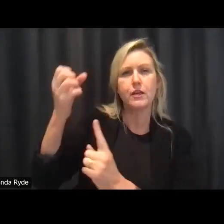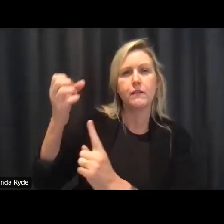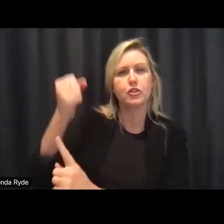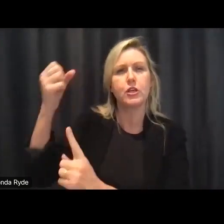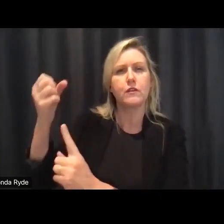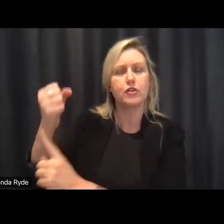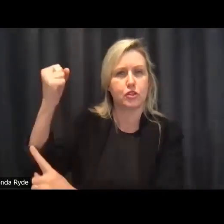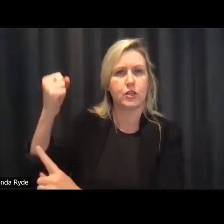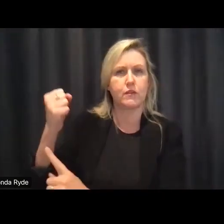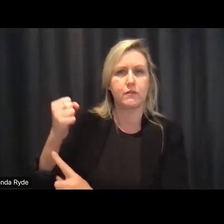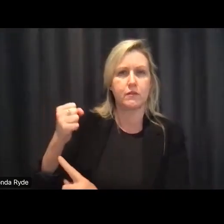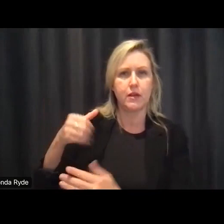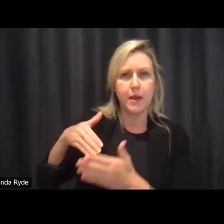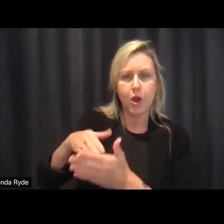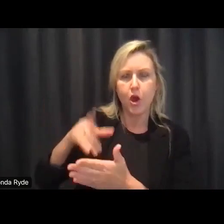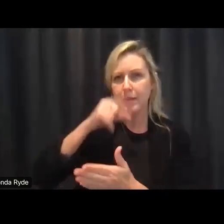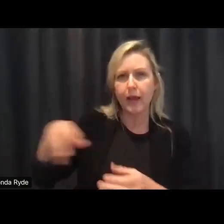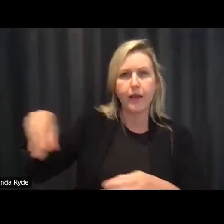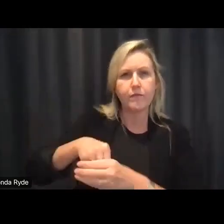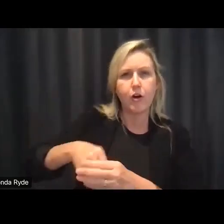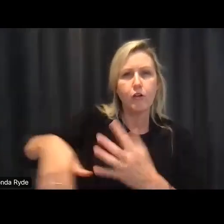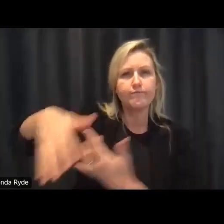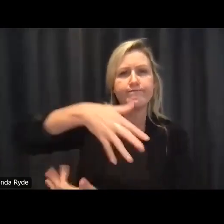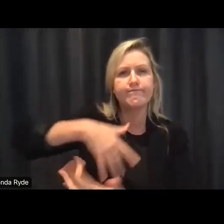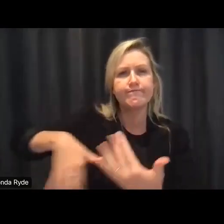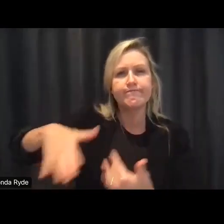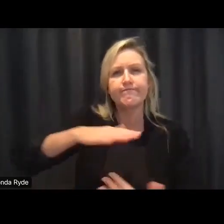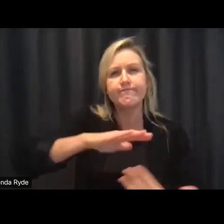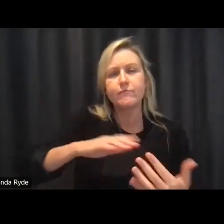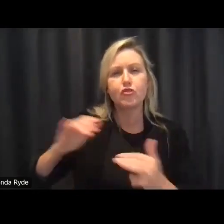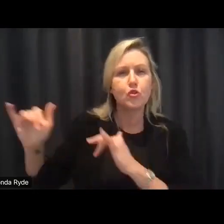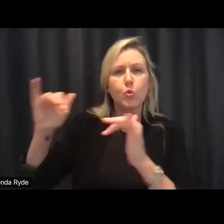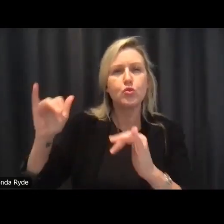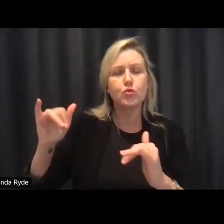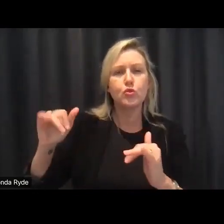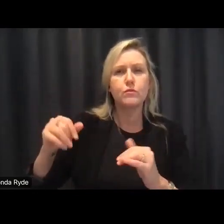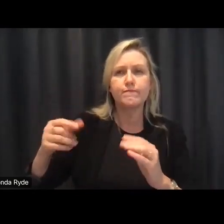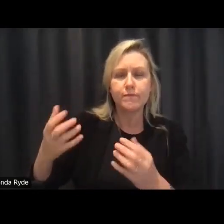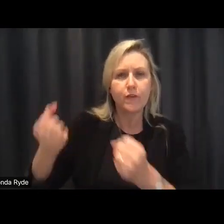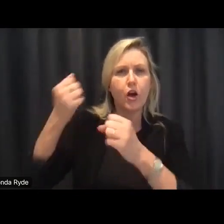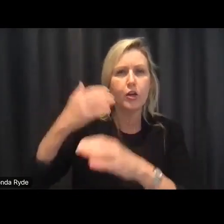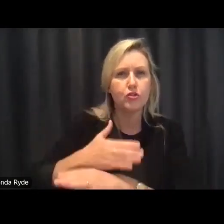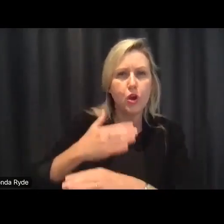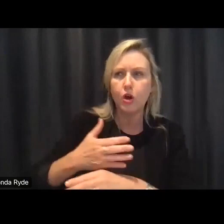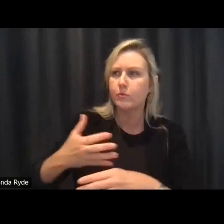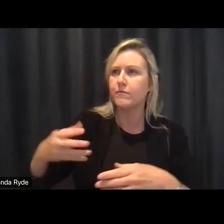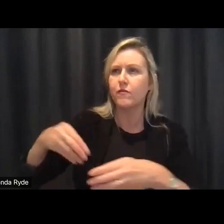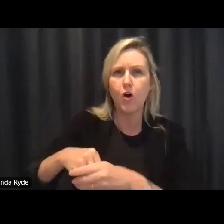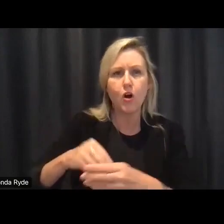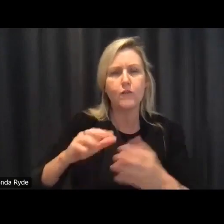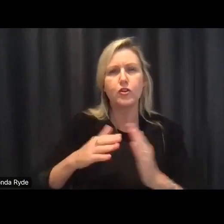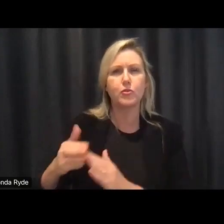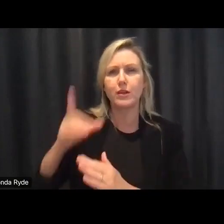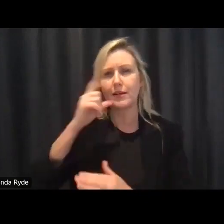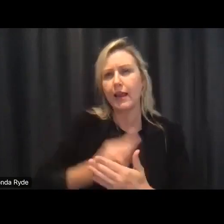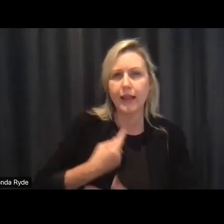social and economic participation and helps them to build independence we're going to look at the